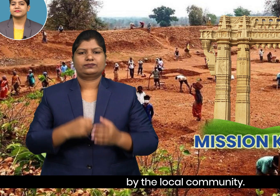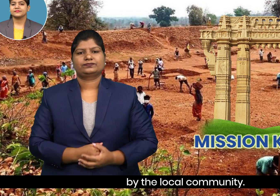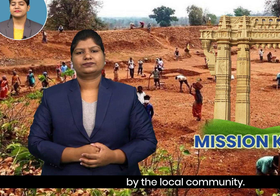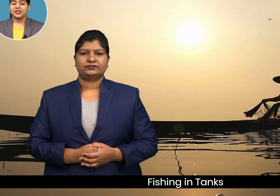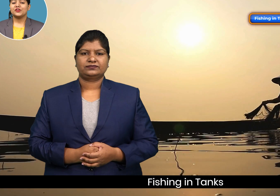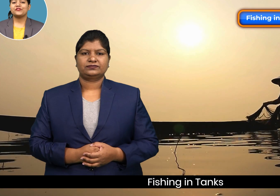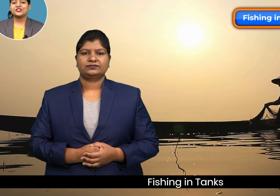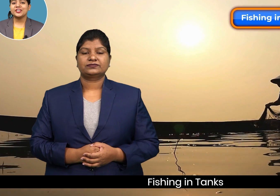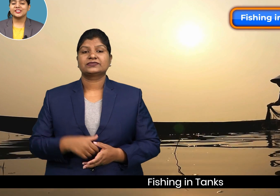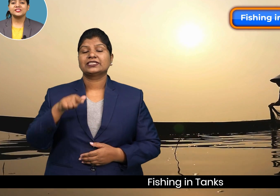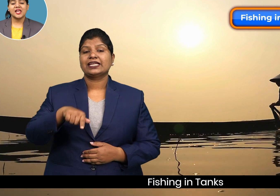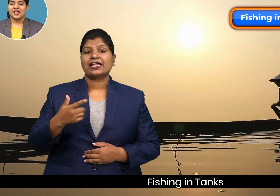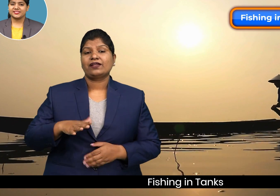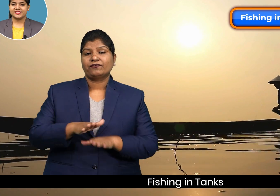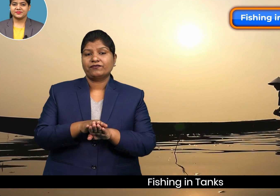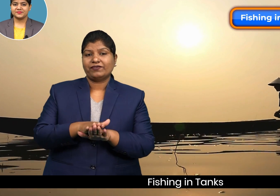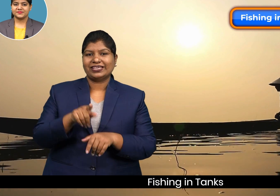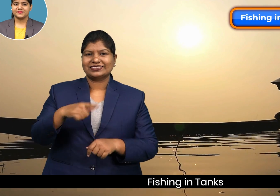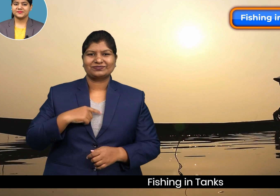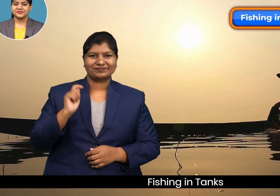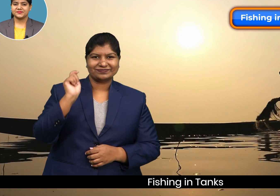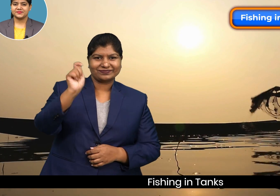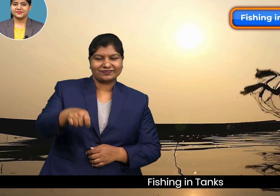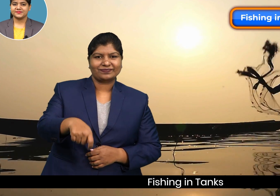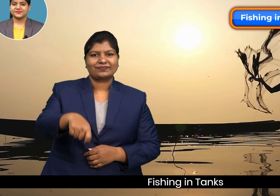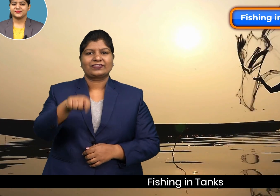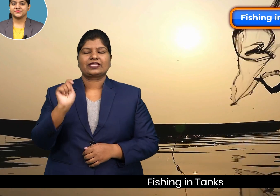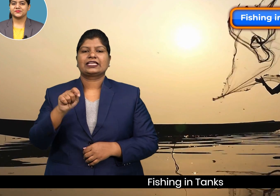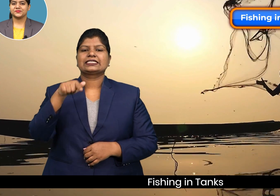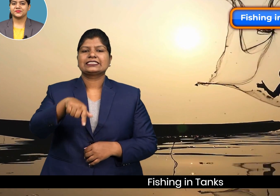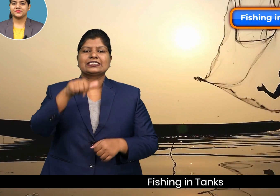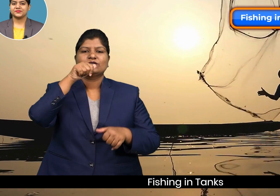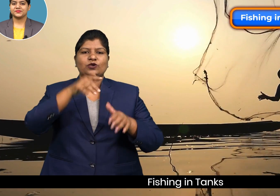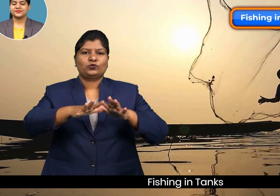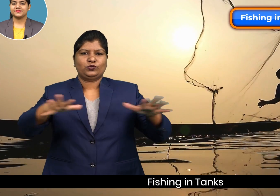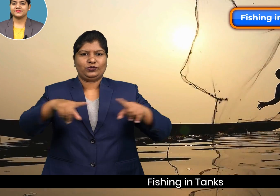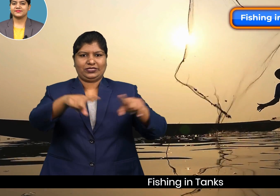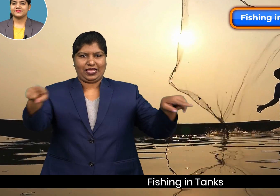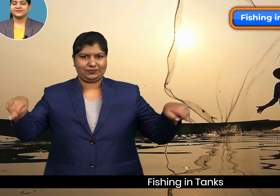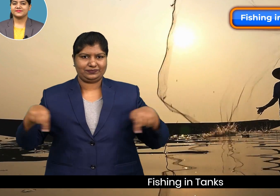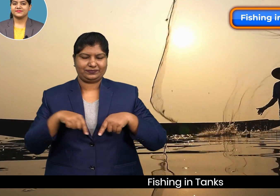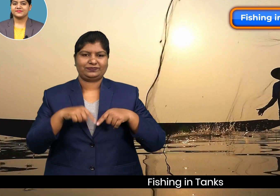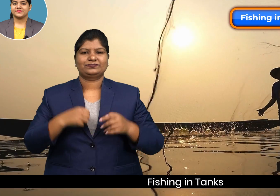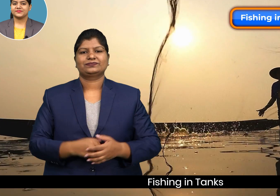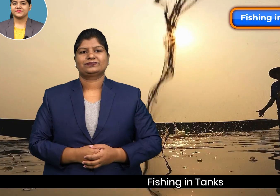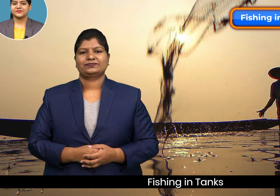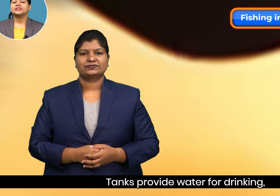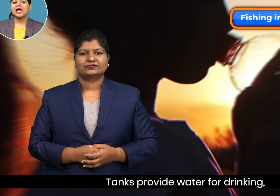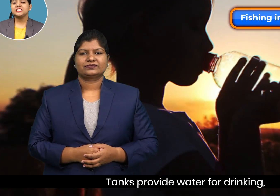fishing in tanks tanks